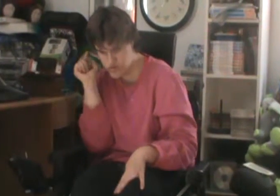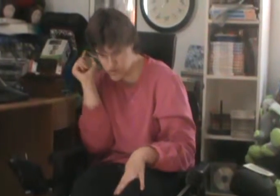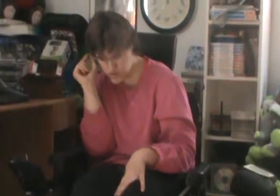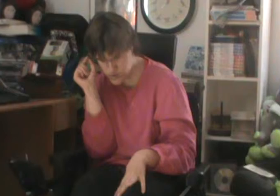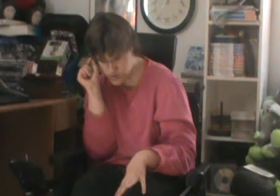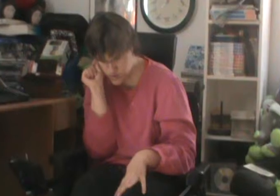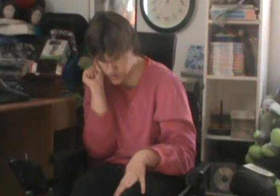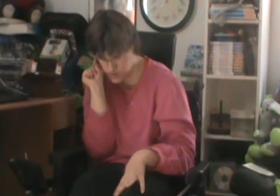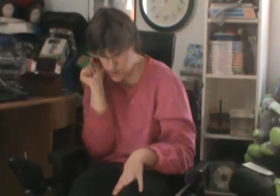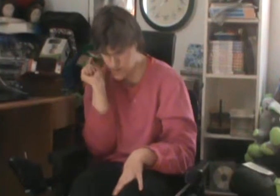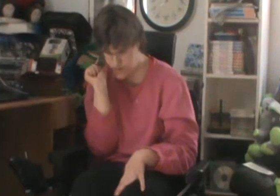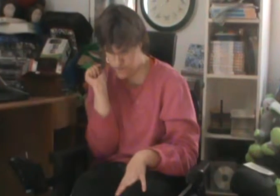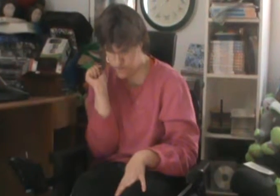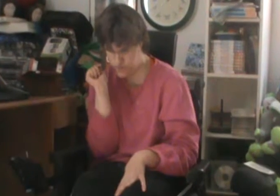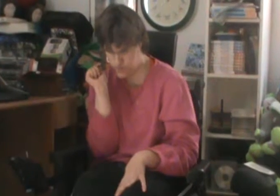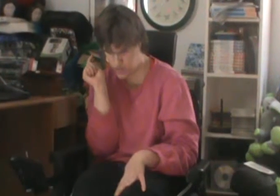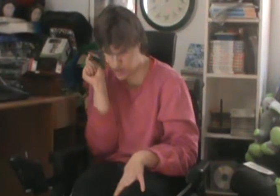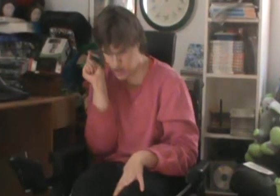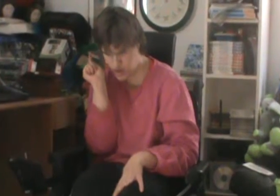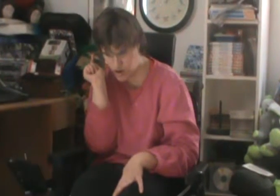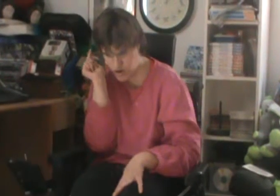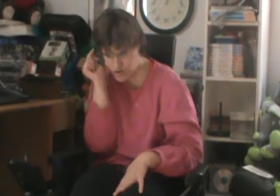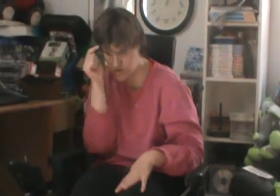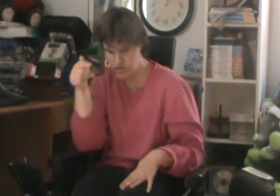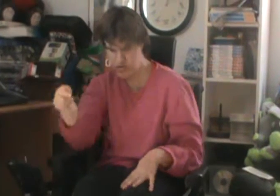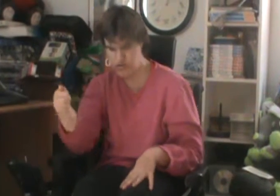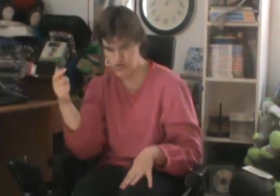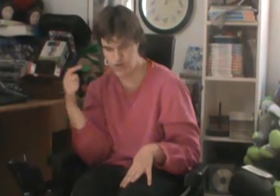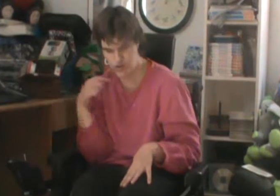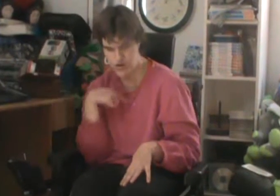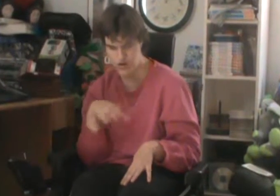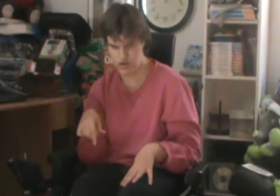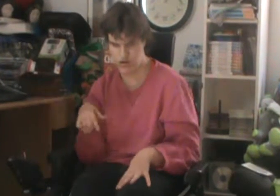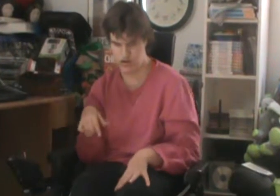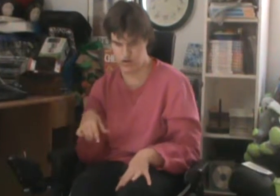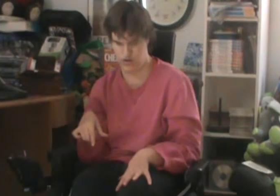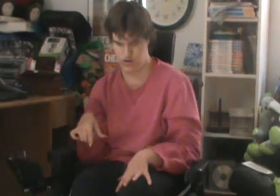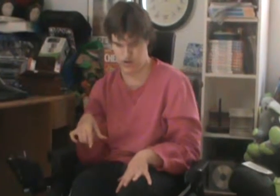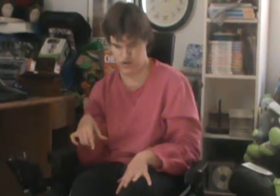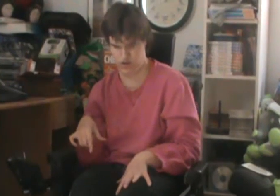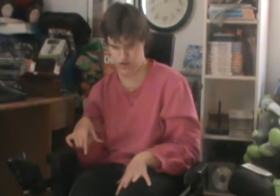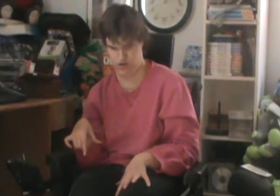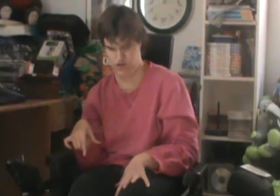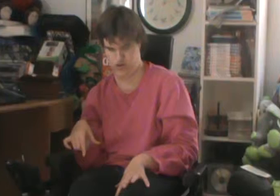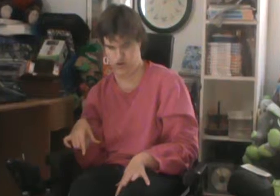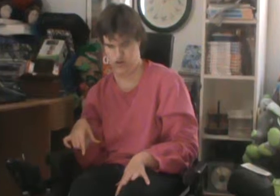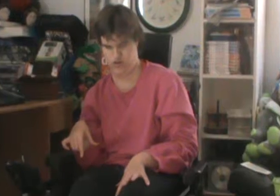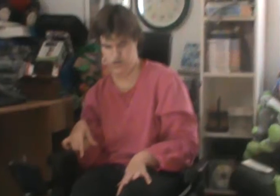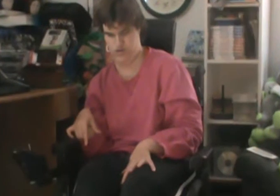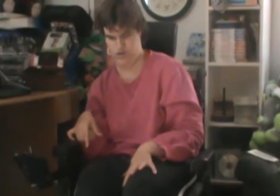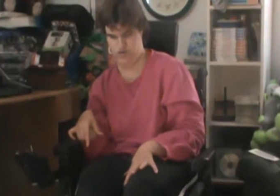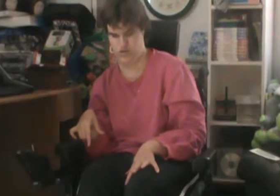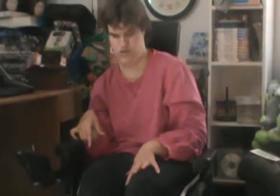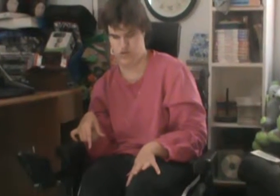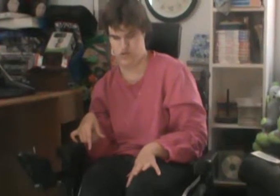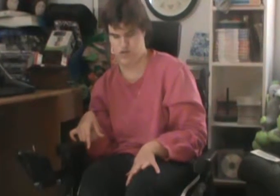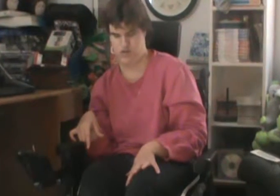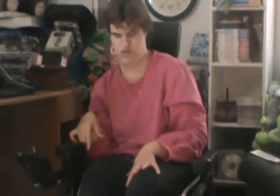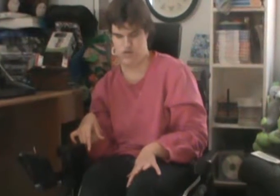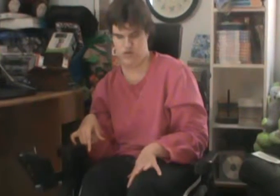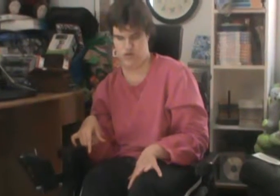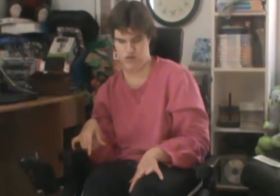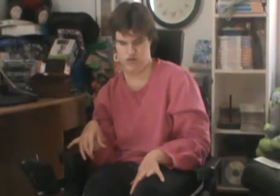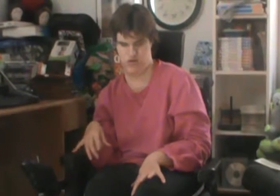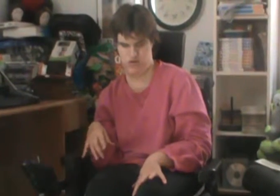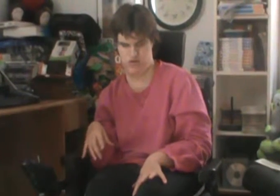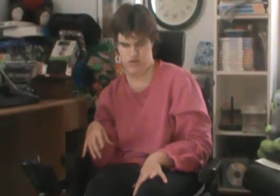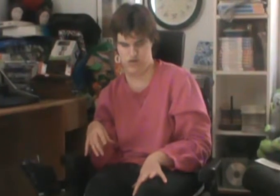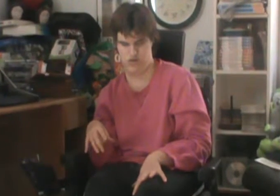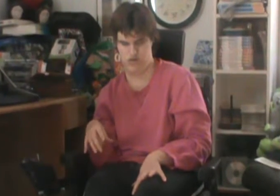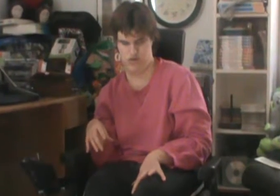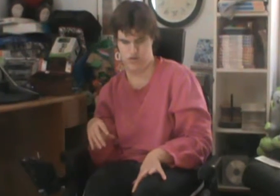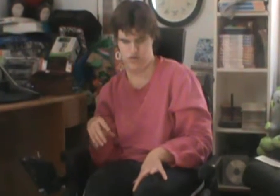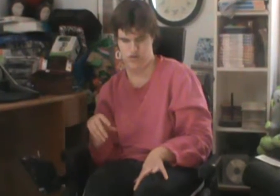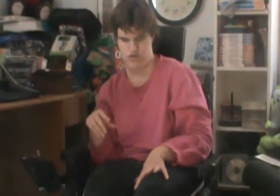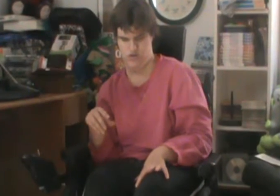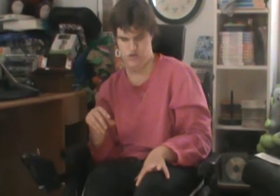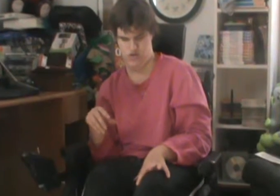on,